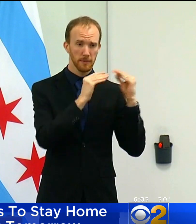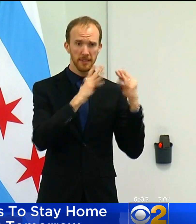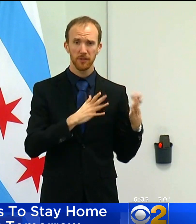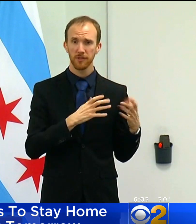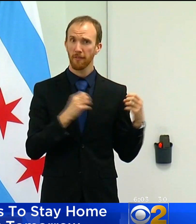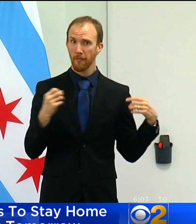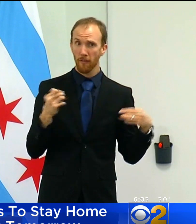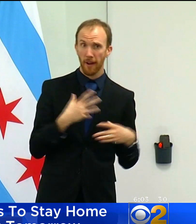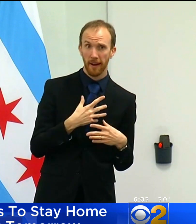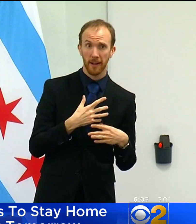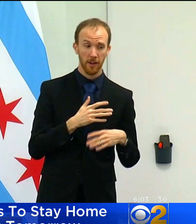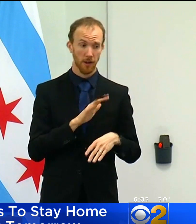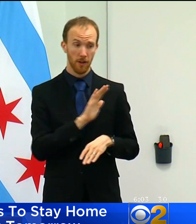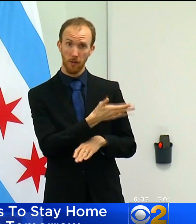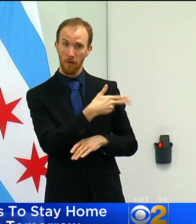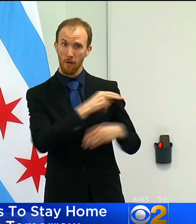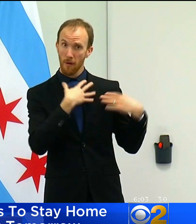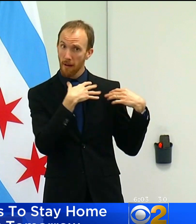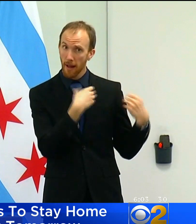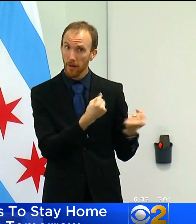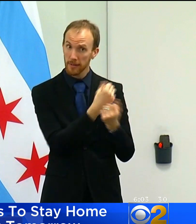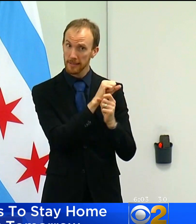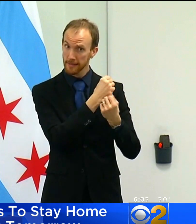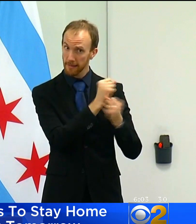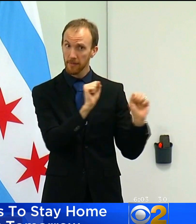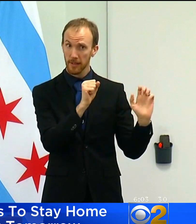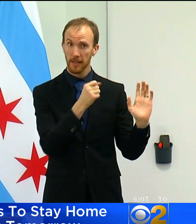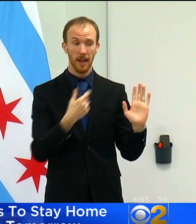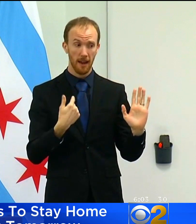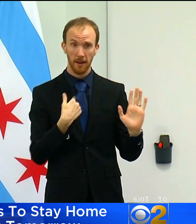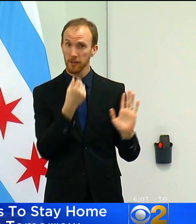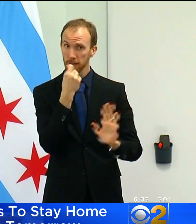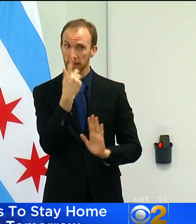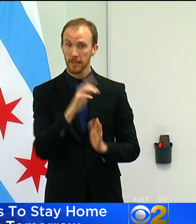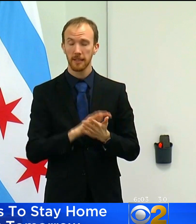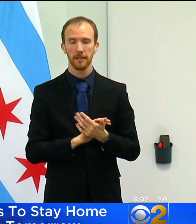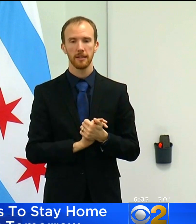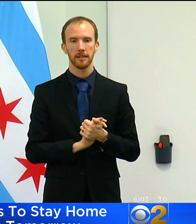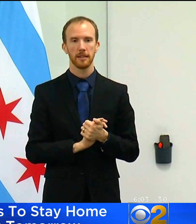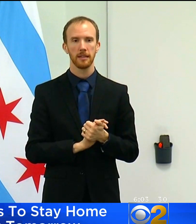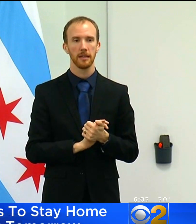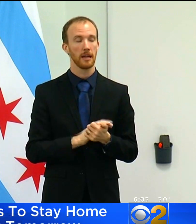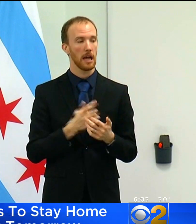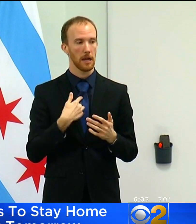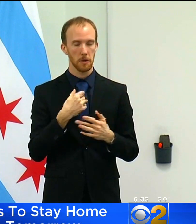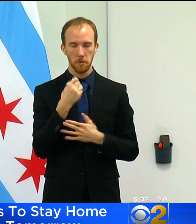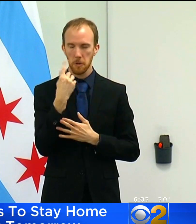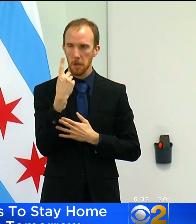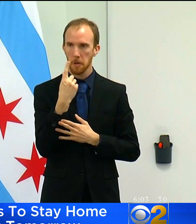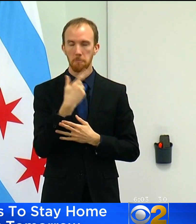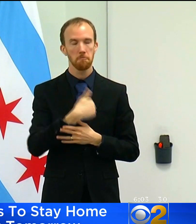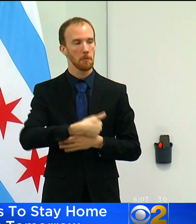this pandemic. I do. I understand and I hear you.